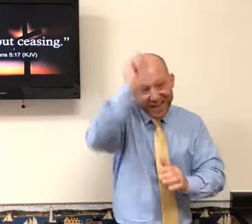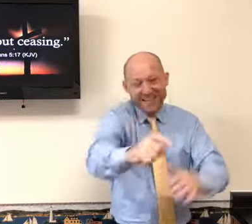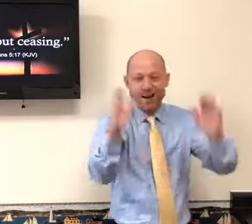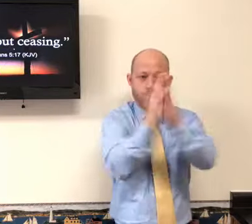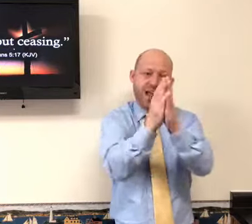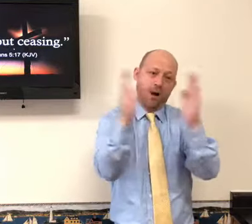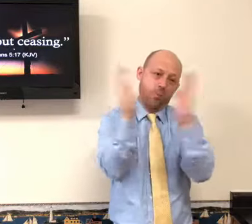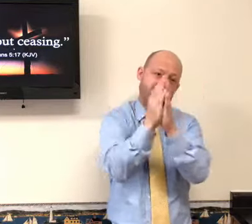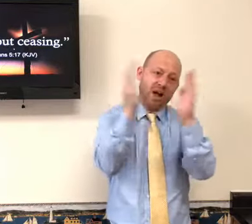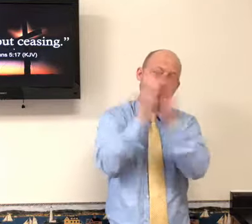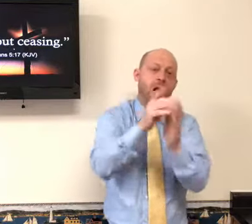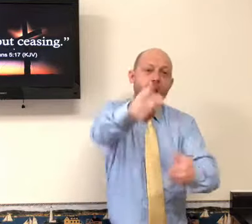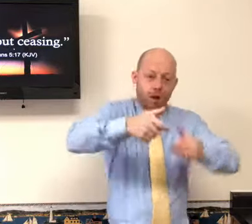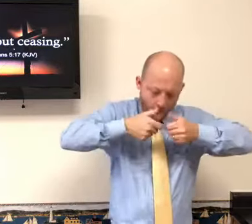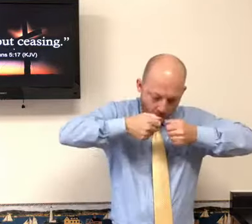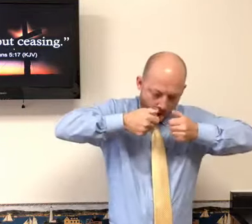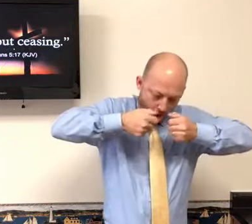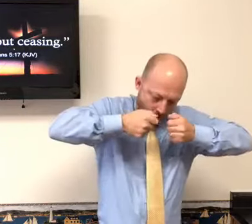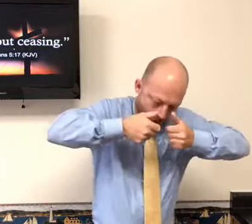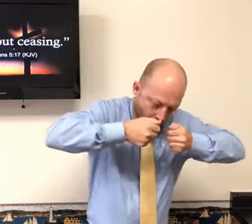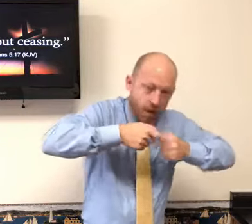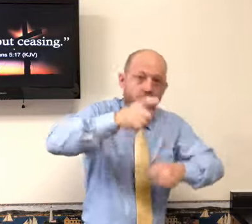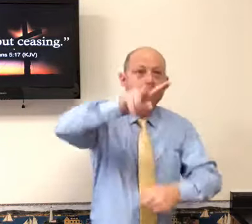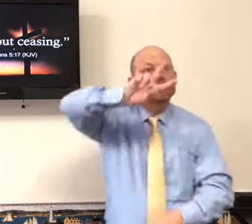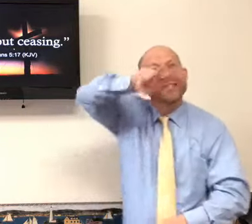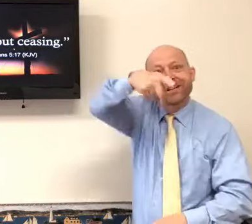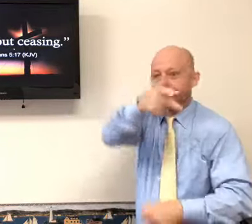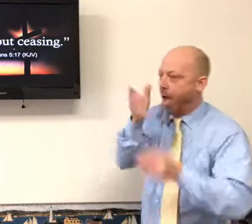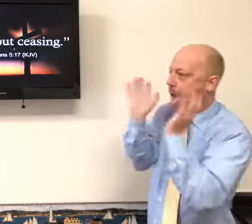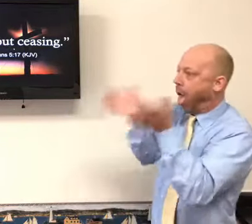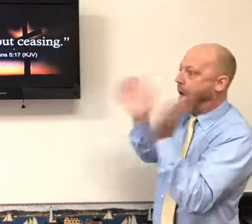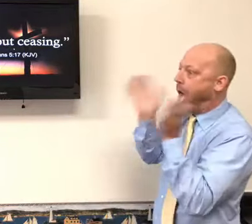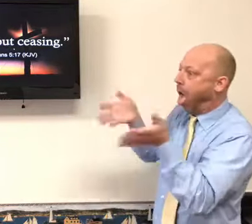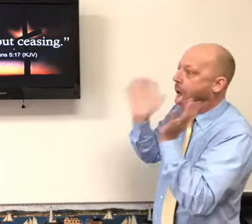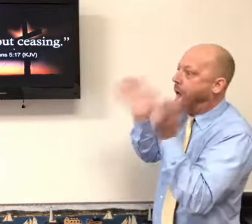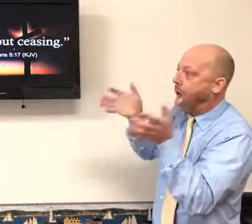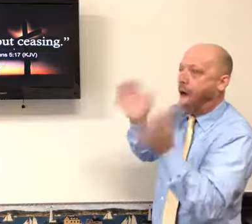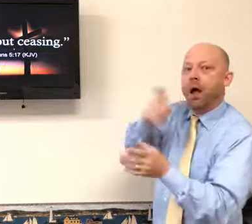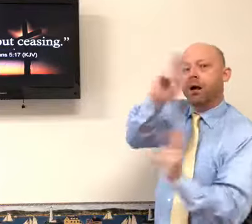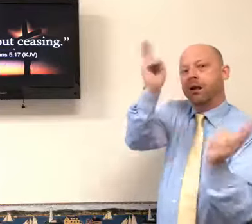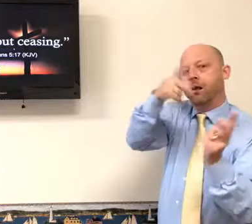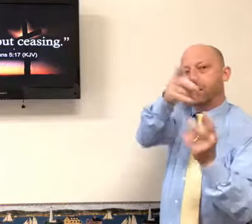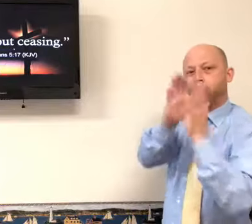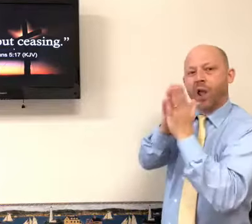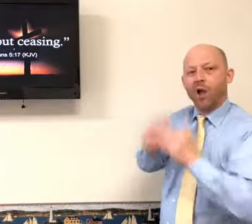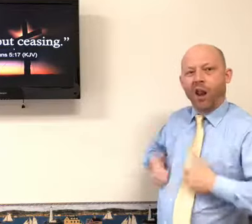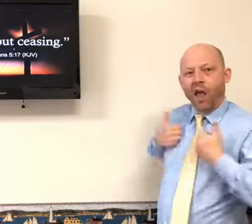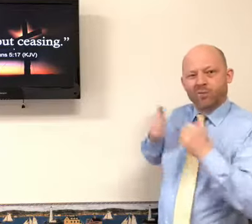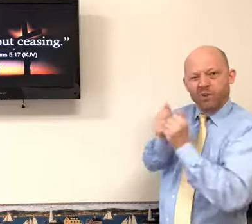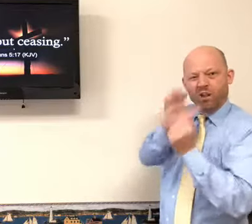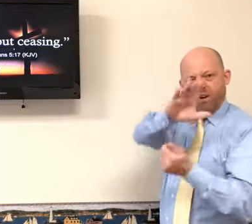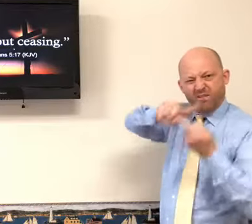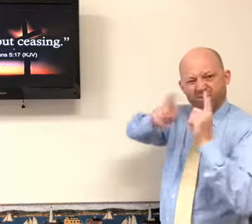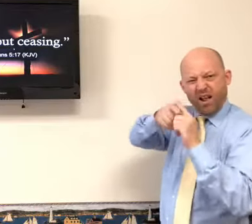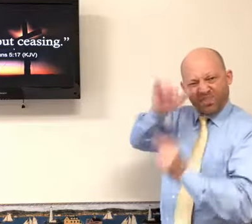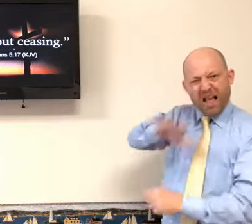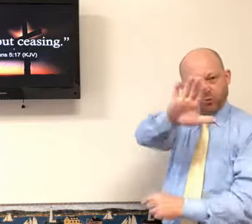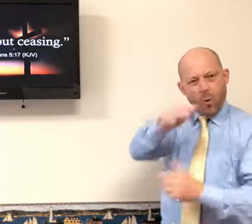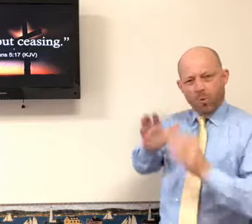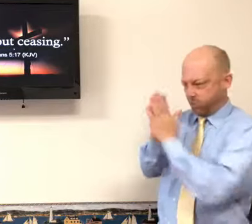this lesson. Pray, pray, pray. Get off your phone. Get off your video phone. Have a prayer life. Are you having